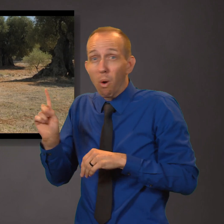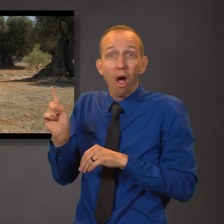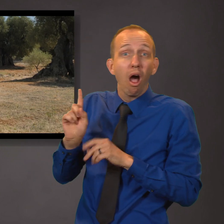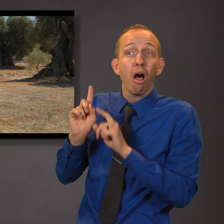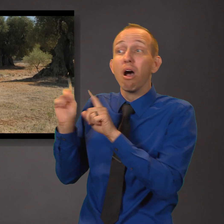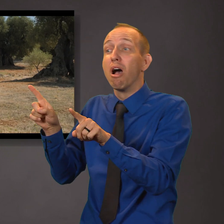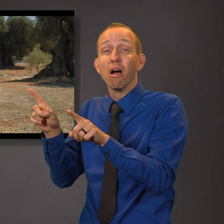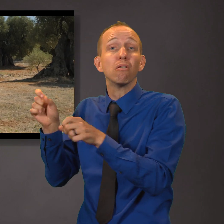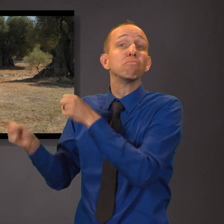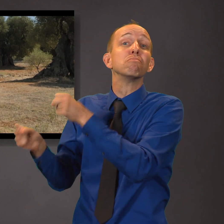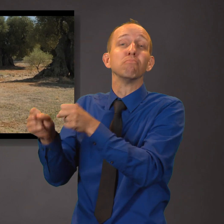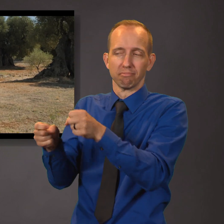Some in one,